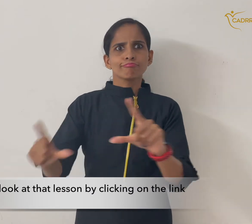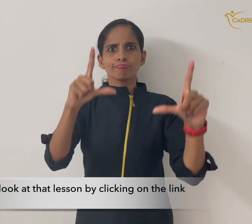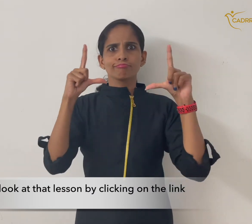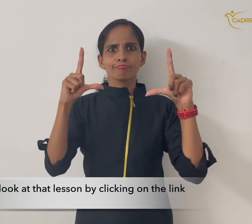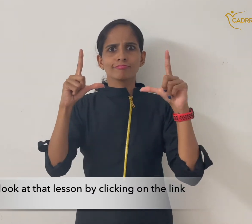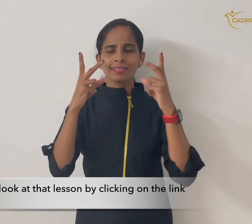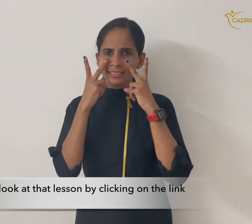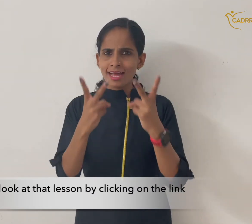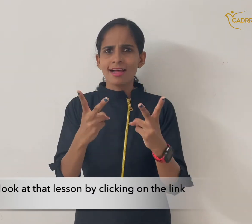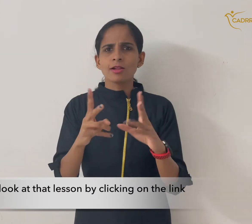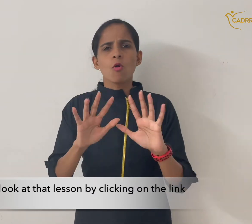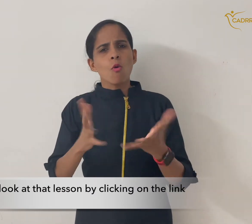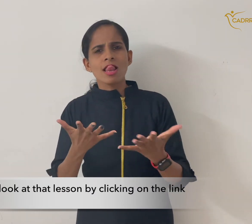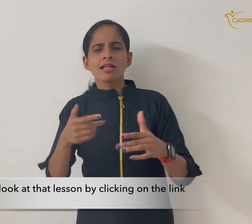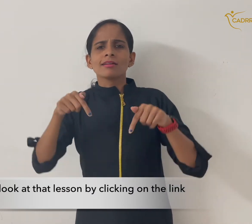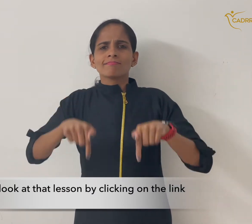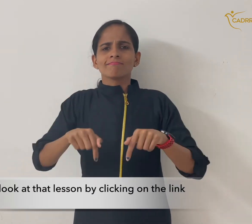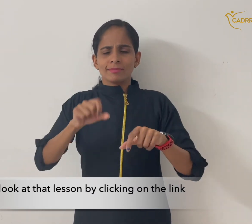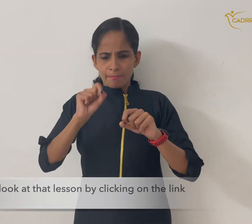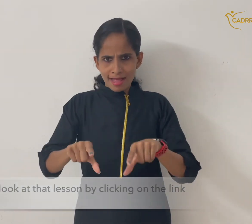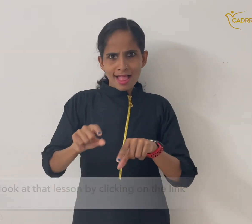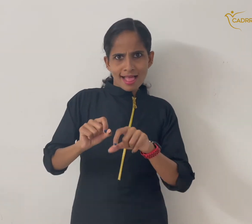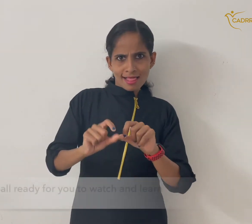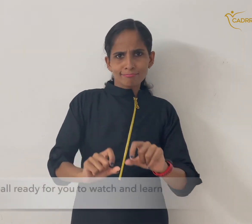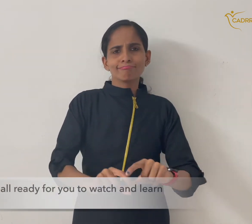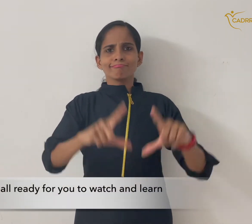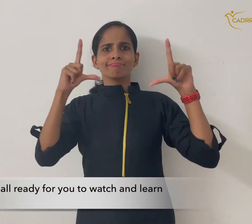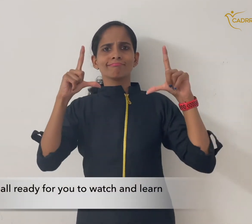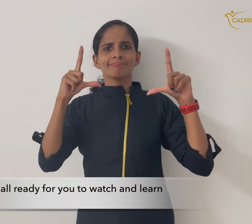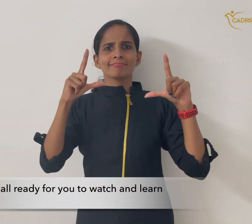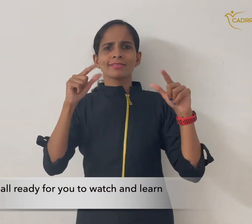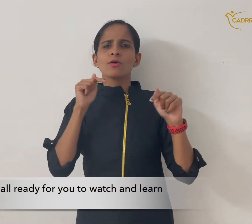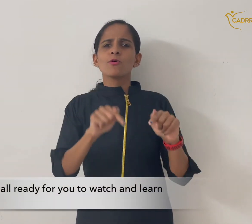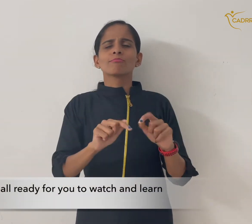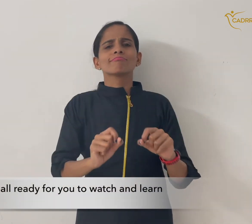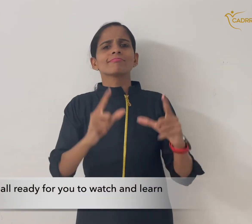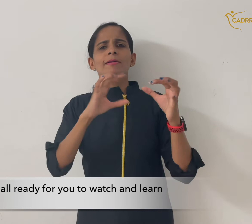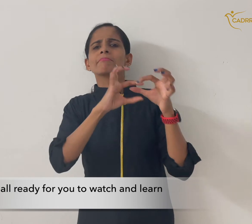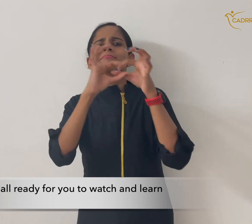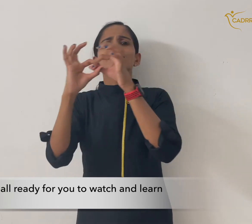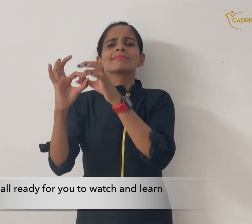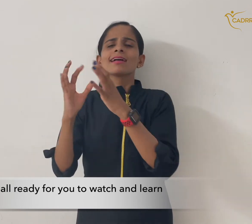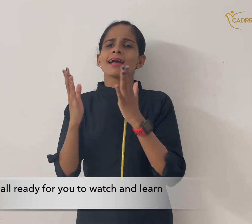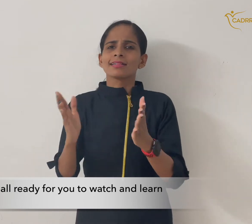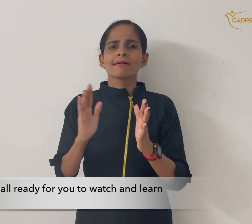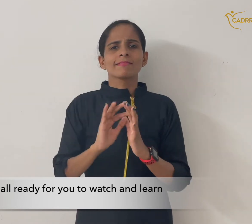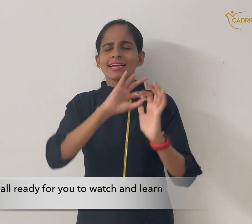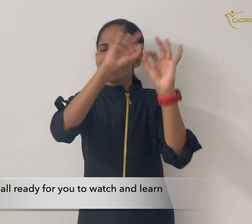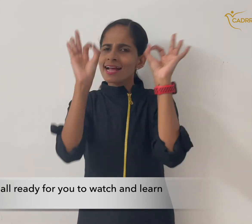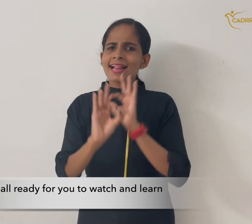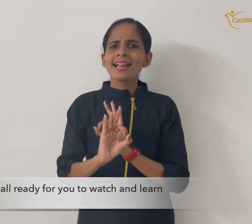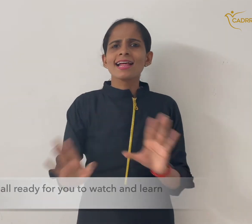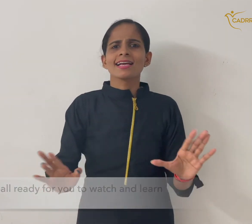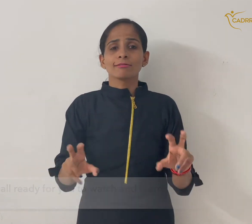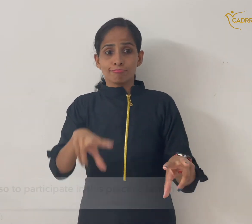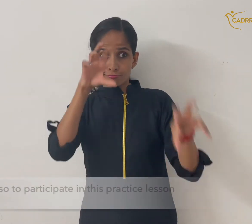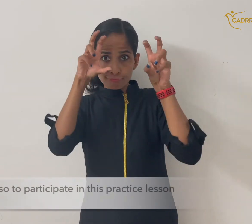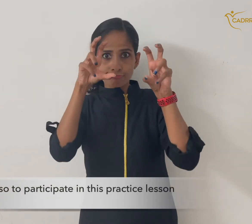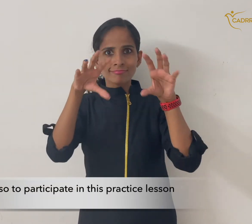clicking on the link. It is all ready for you to watch and to learn and also